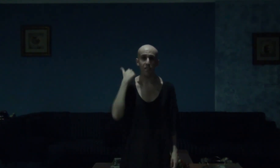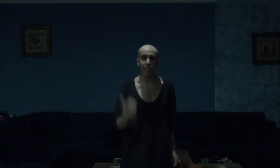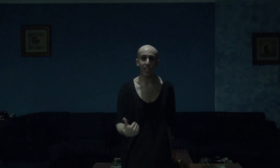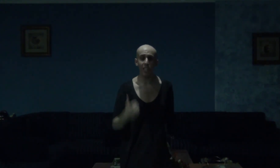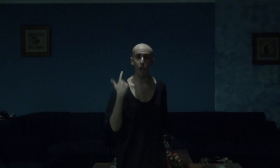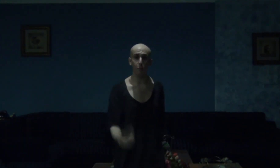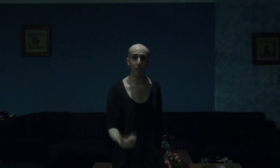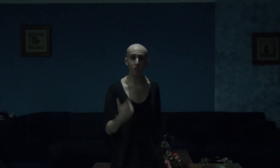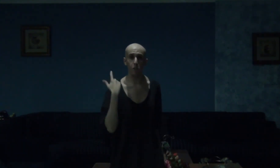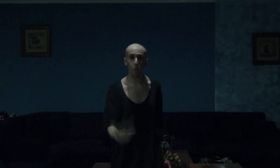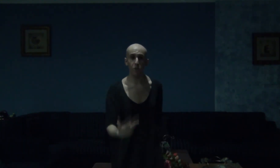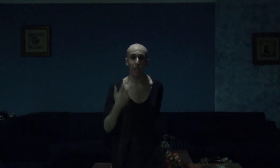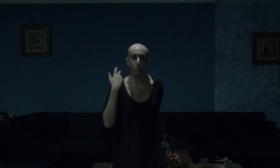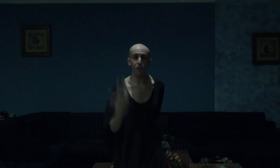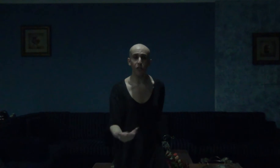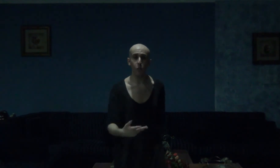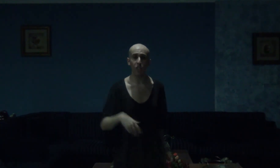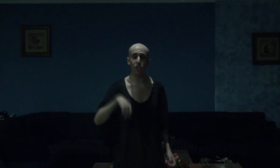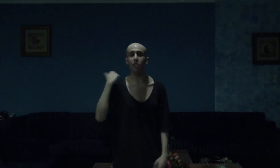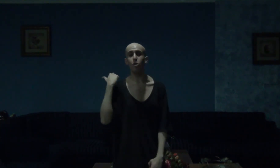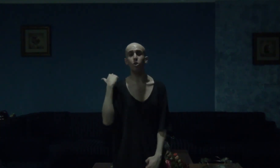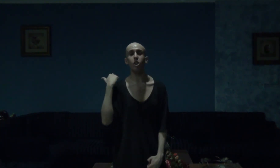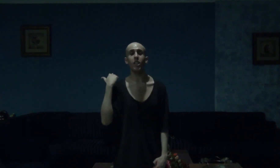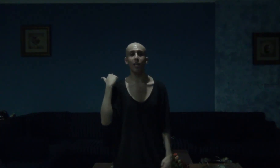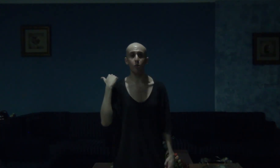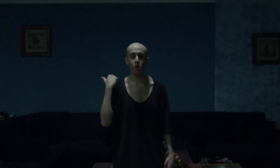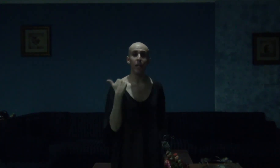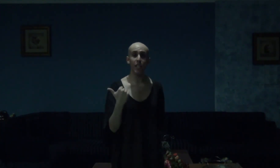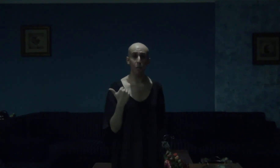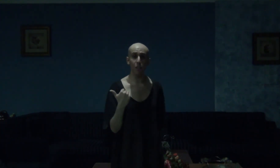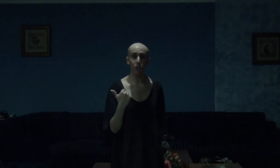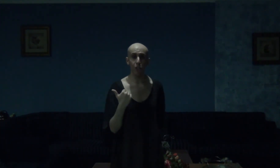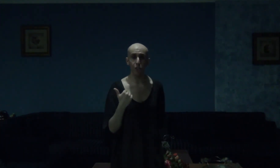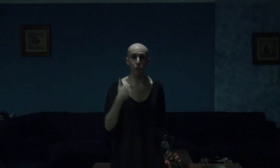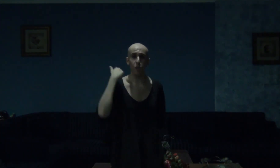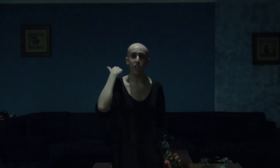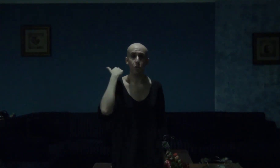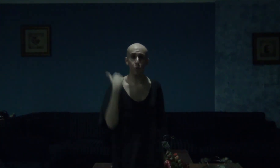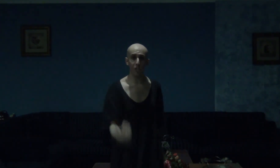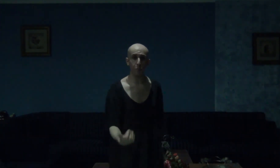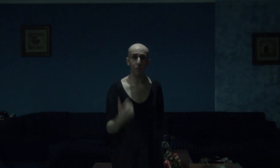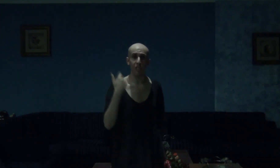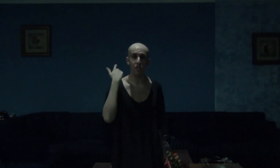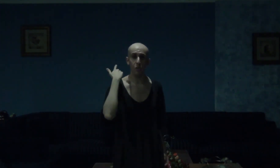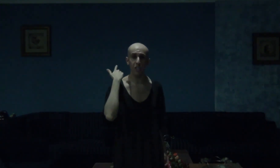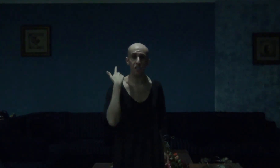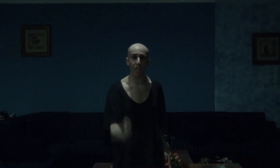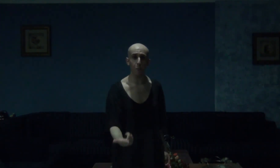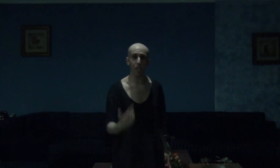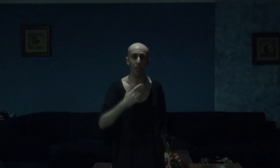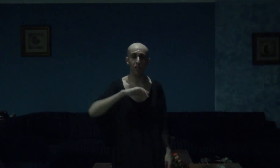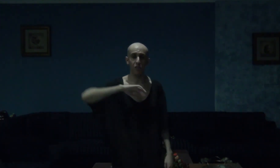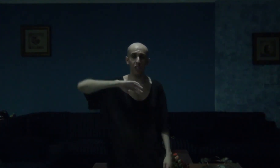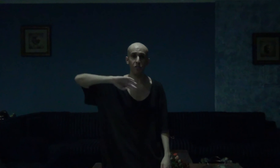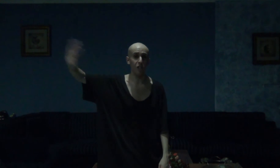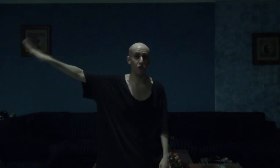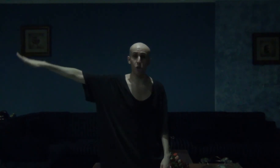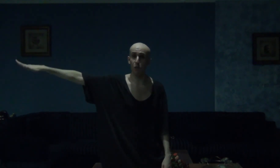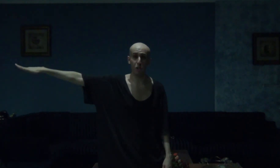like comment subscribe if you wish and do check out my gaming channel where i do let's play series gaming content and so much